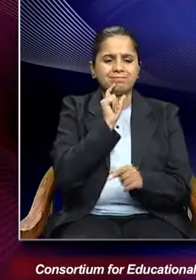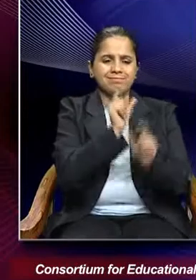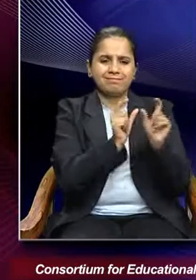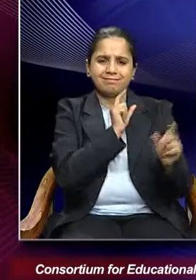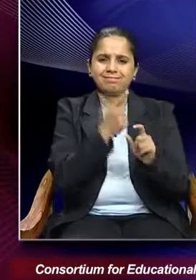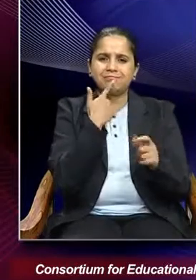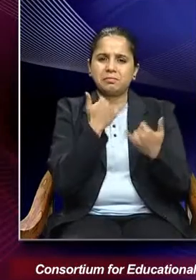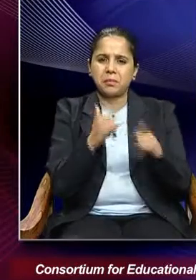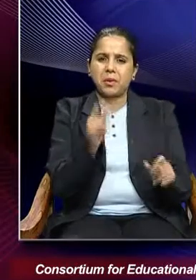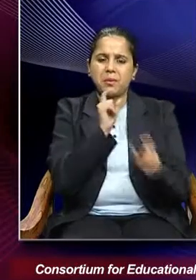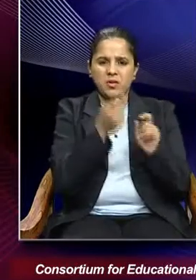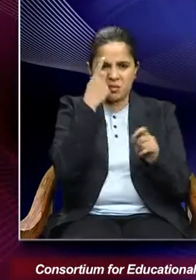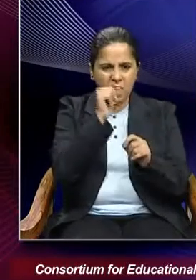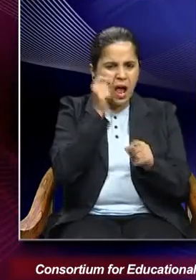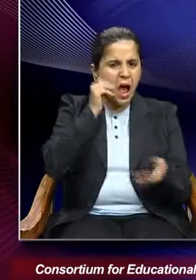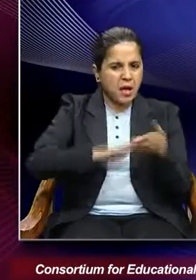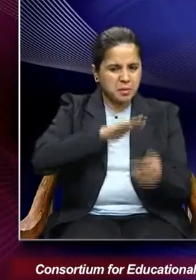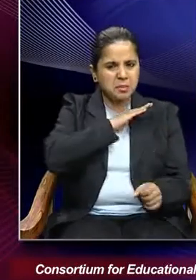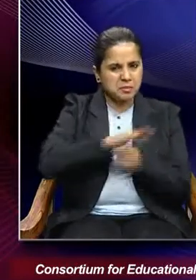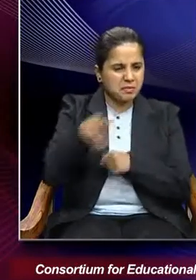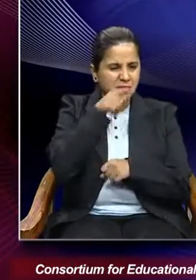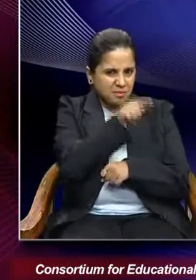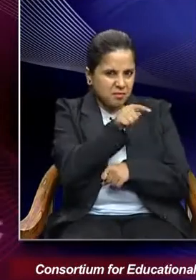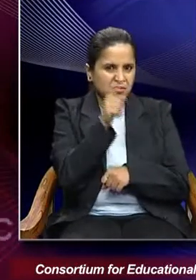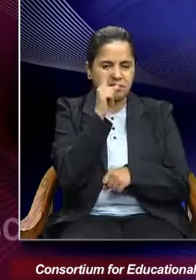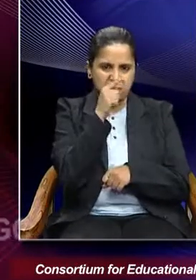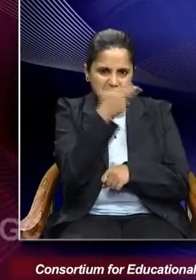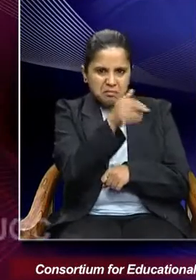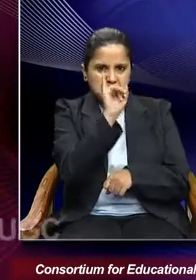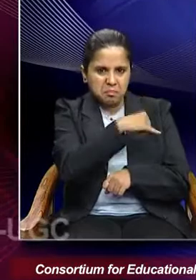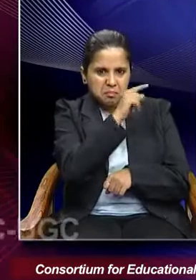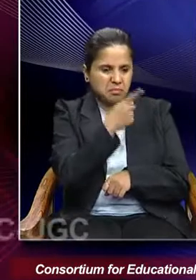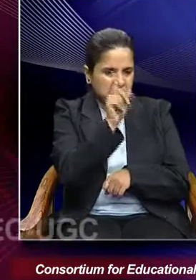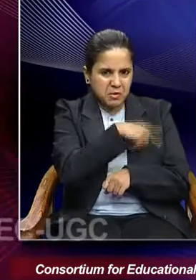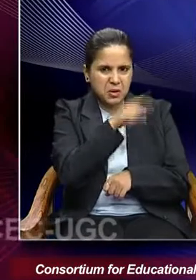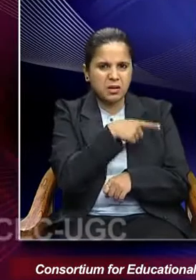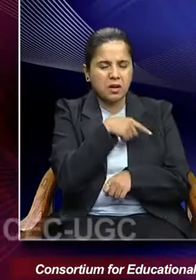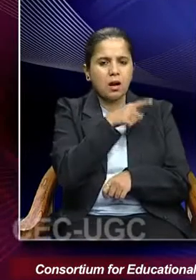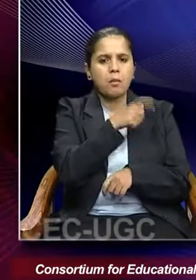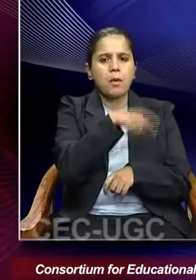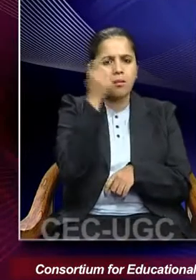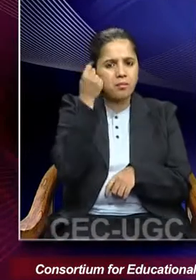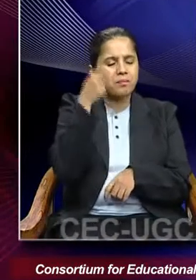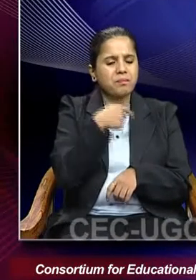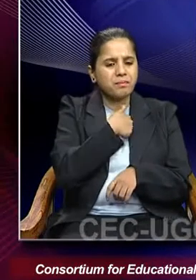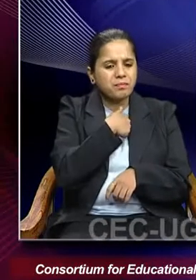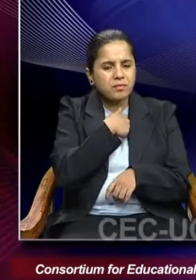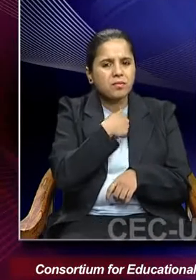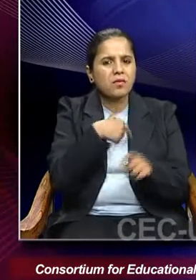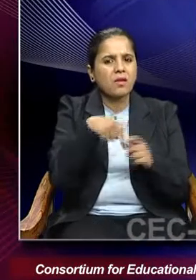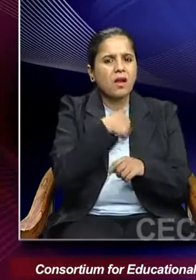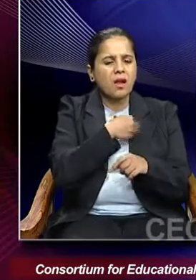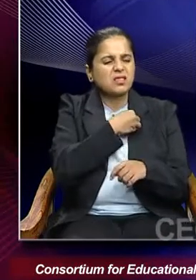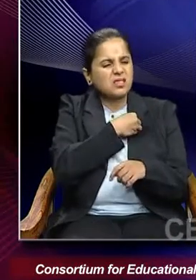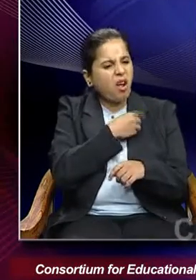for killing her husband and their sympathy was more towards her